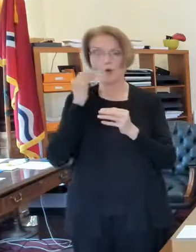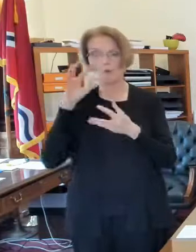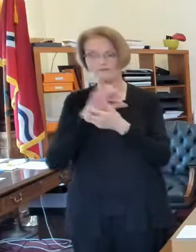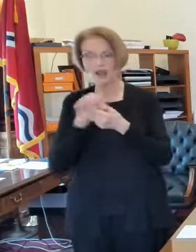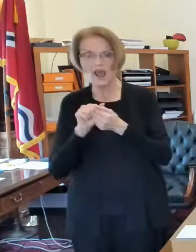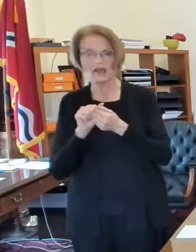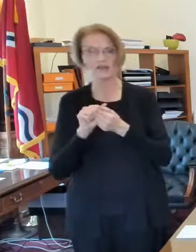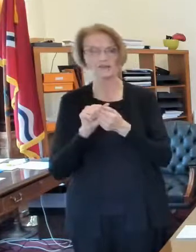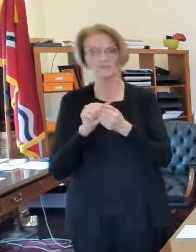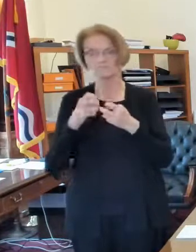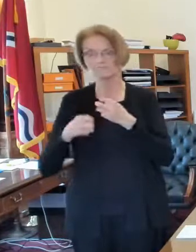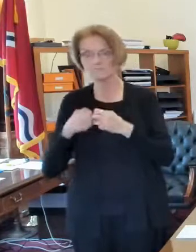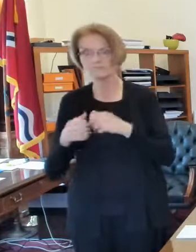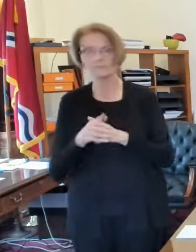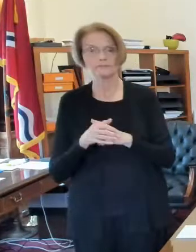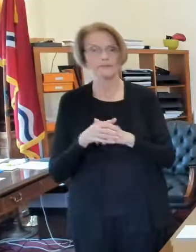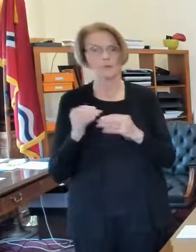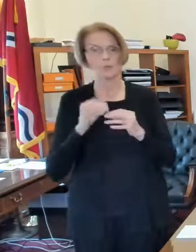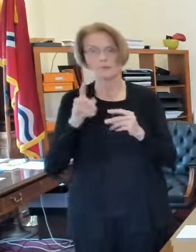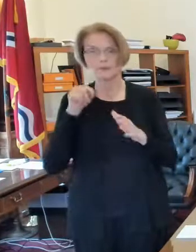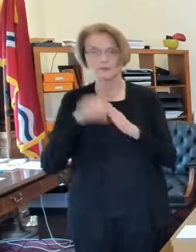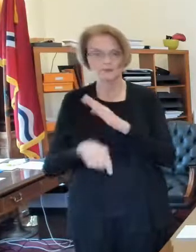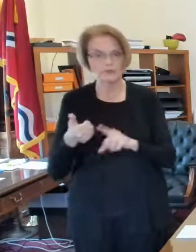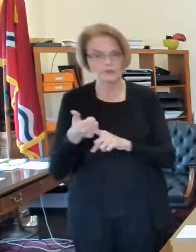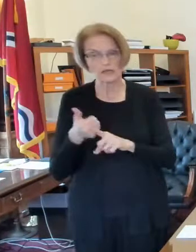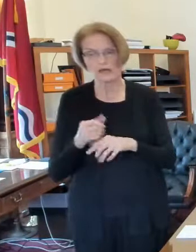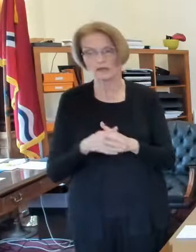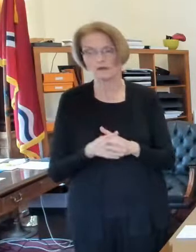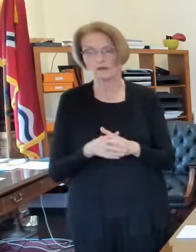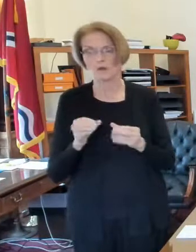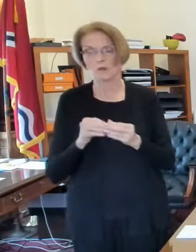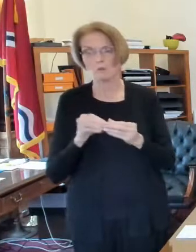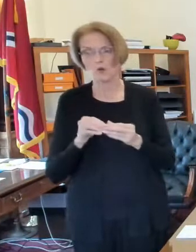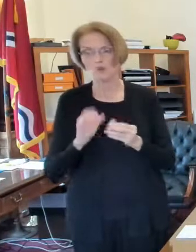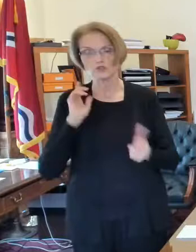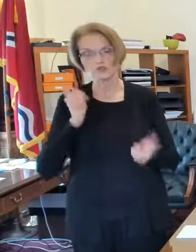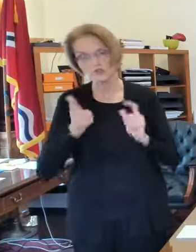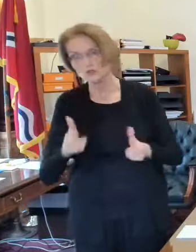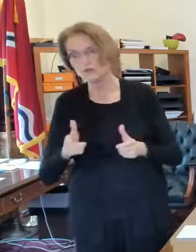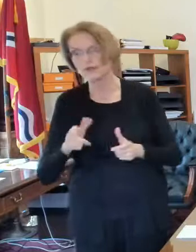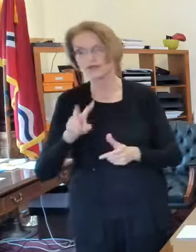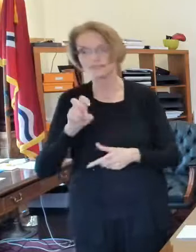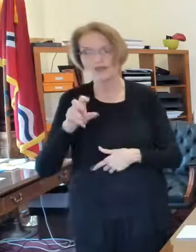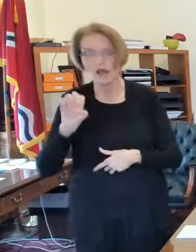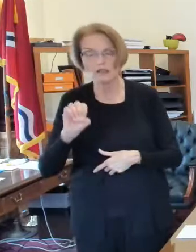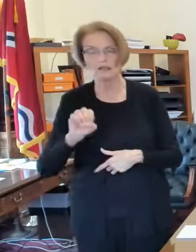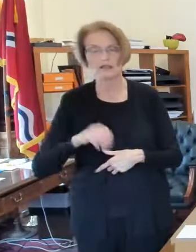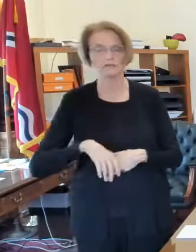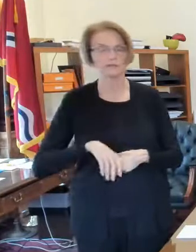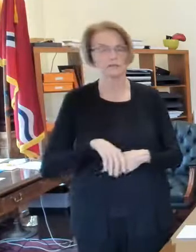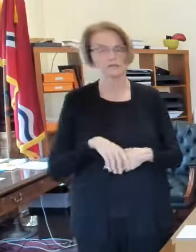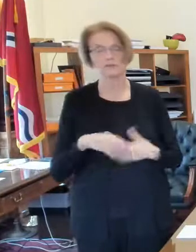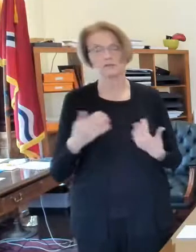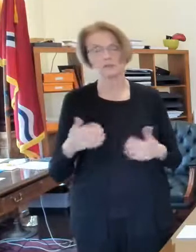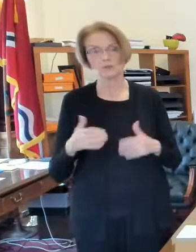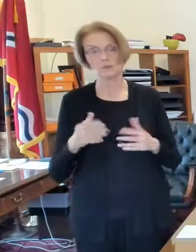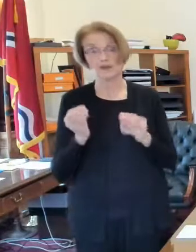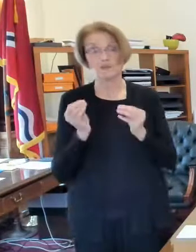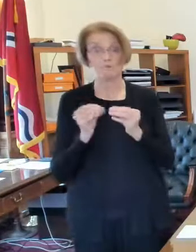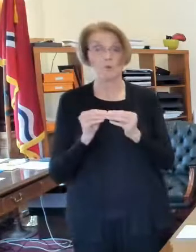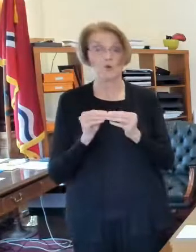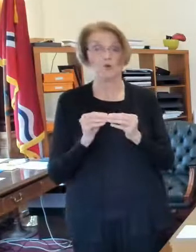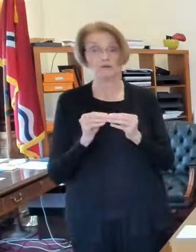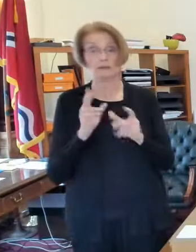more uh suicide we're seeing way more violence homicides shootings um and we're seeing more